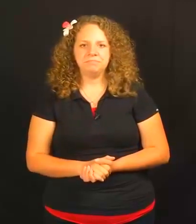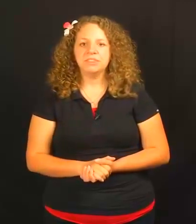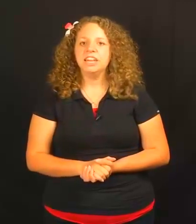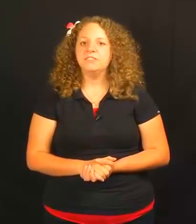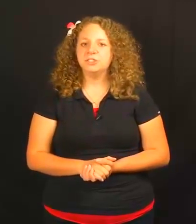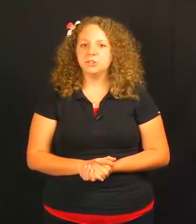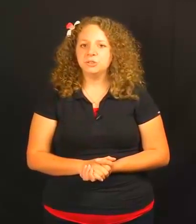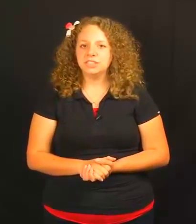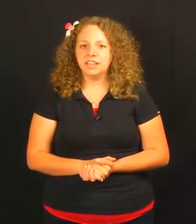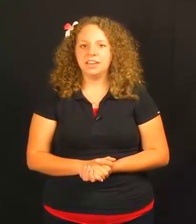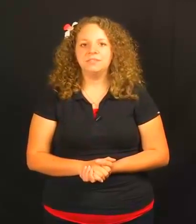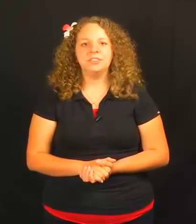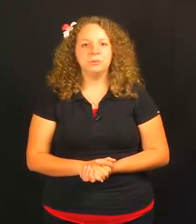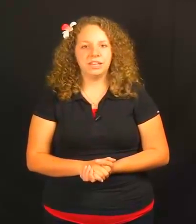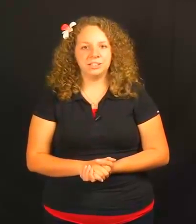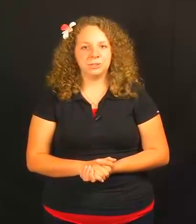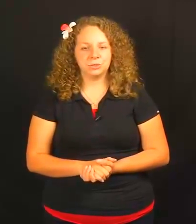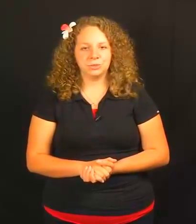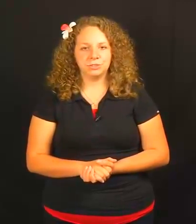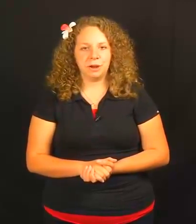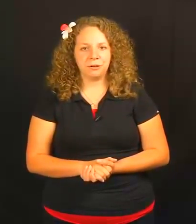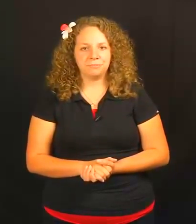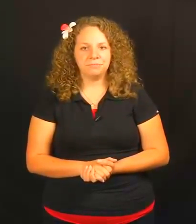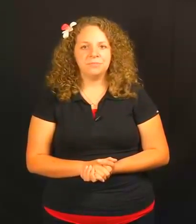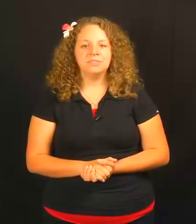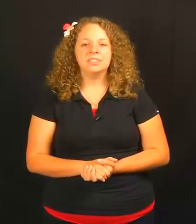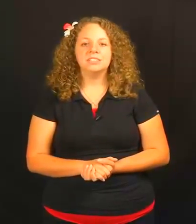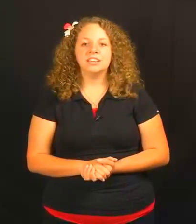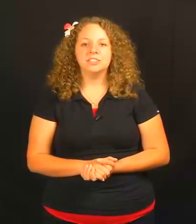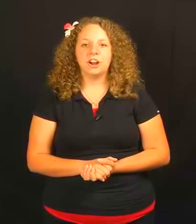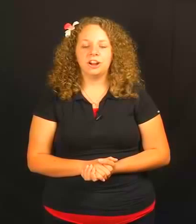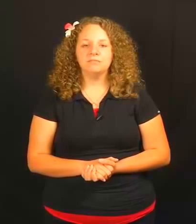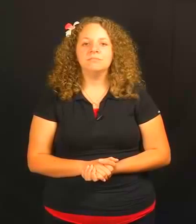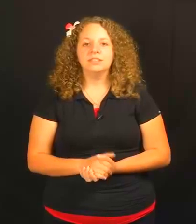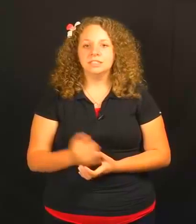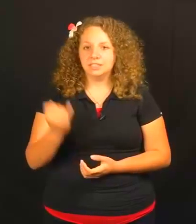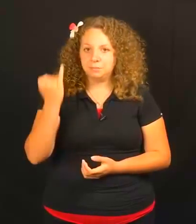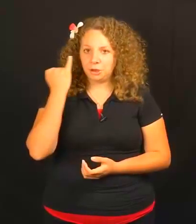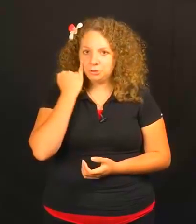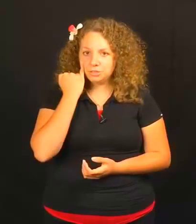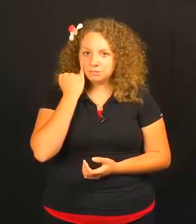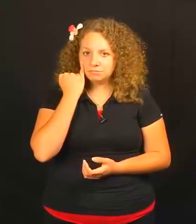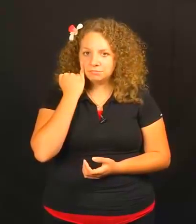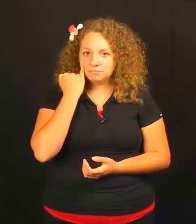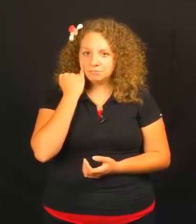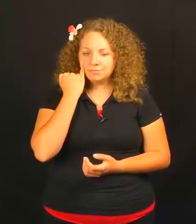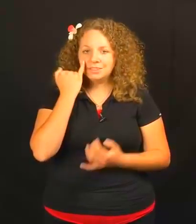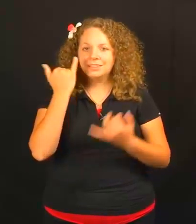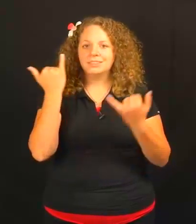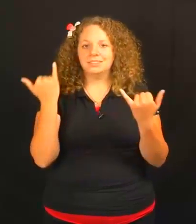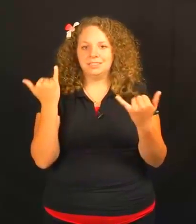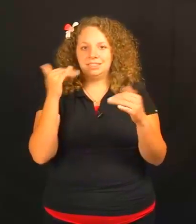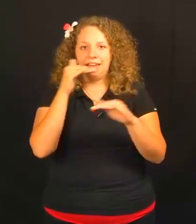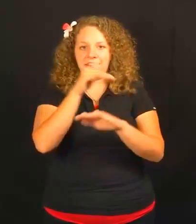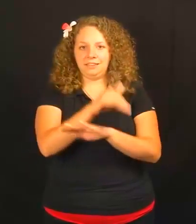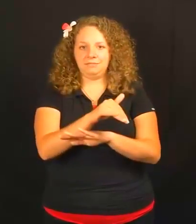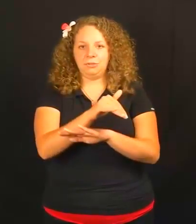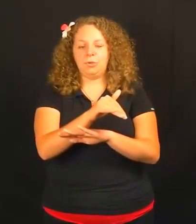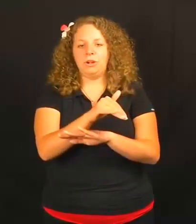If it snows tonight, then you will cancel school tomorrow. The signs are SUPPOSE, TONIGHT, or